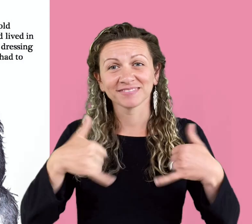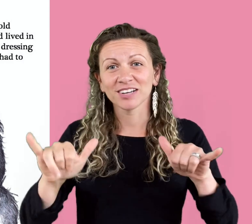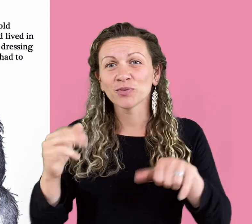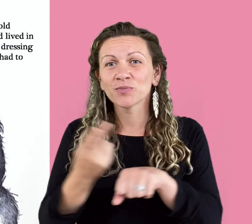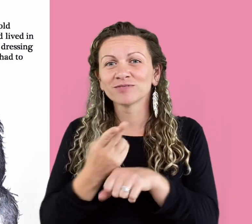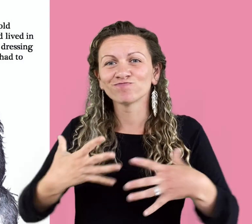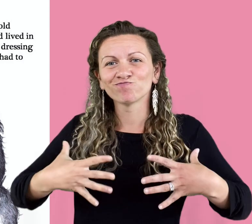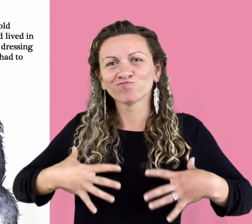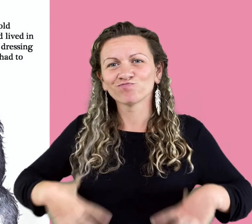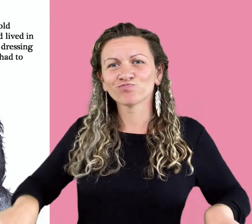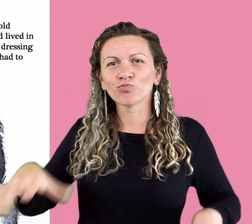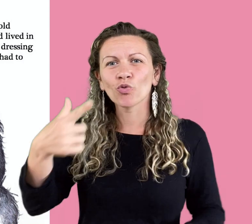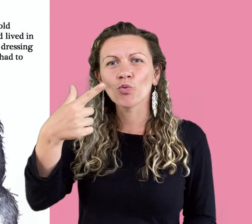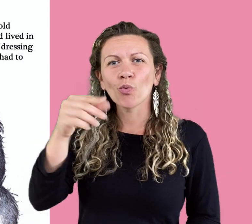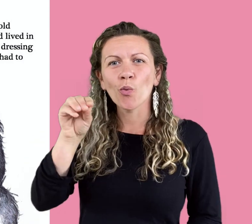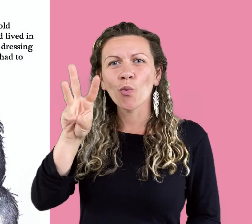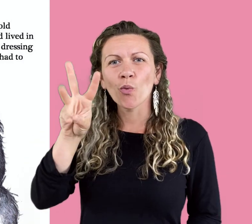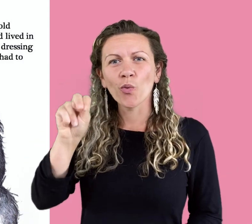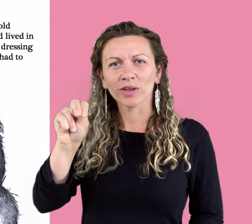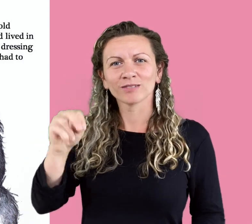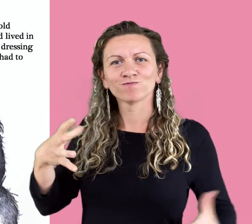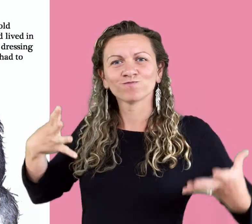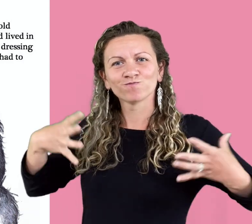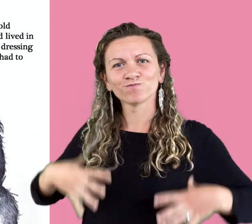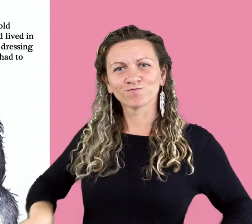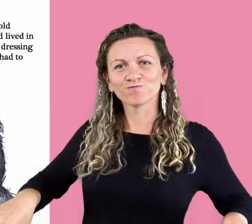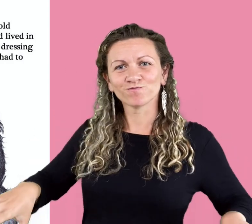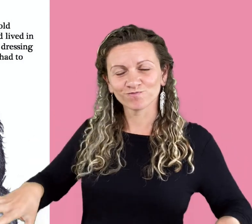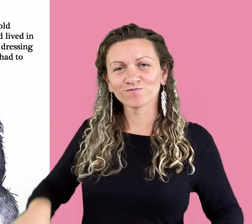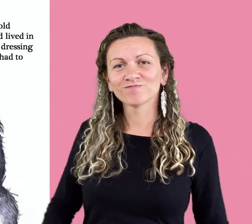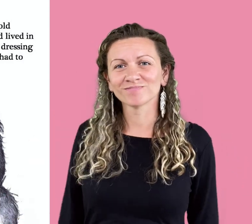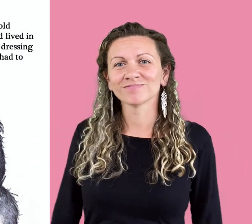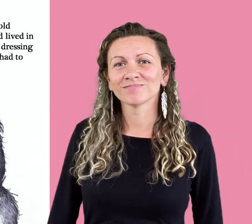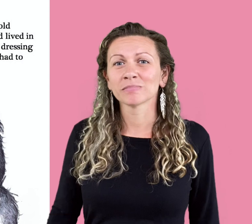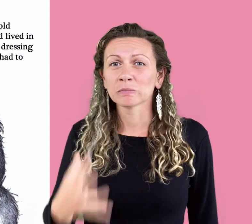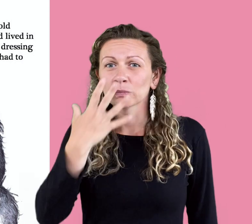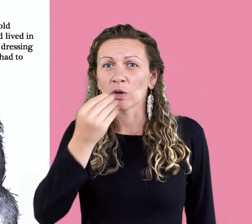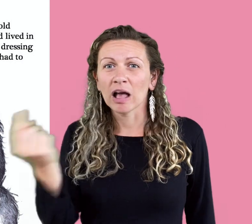She still had her dressing gown on as he was a bit early